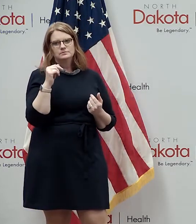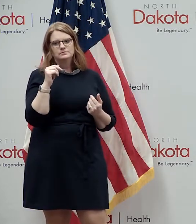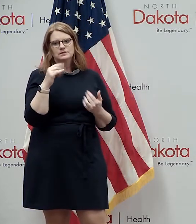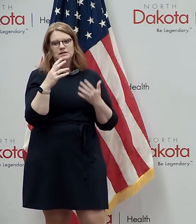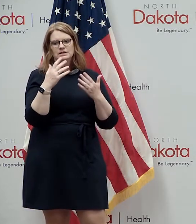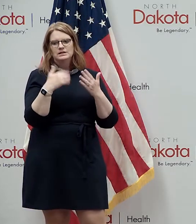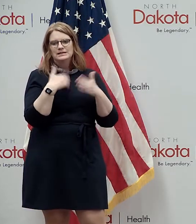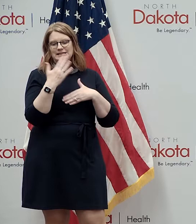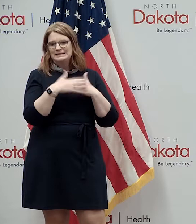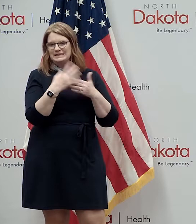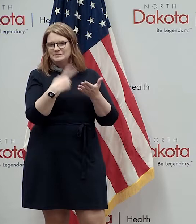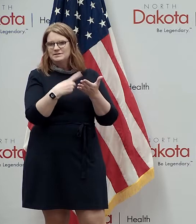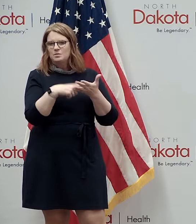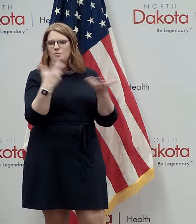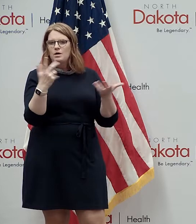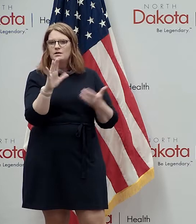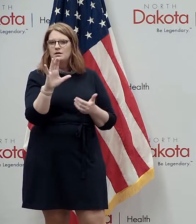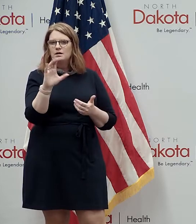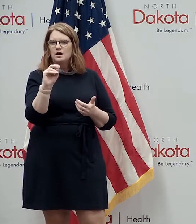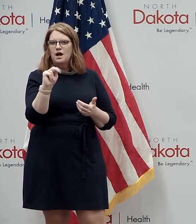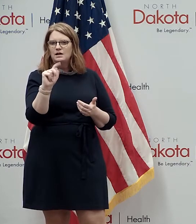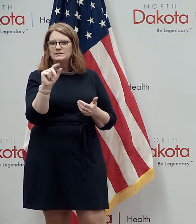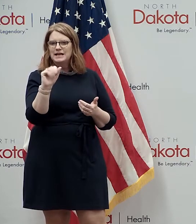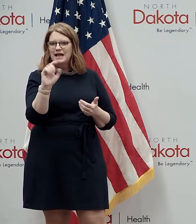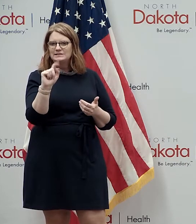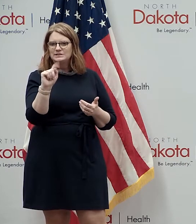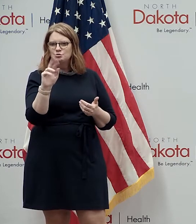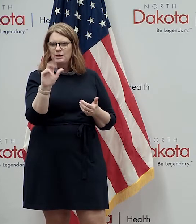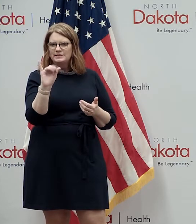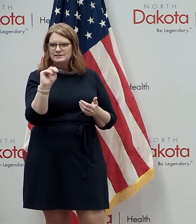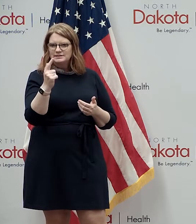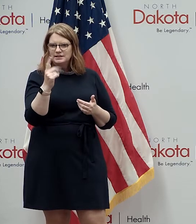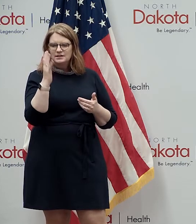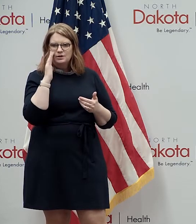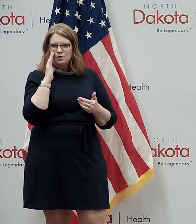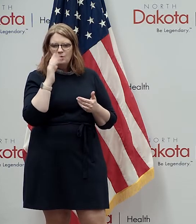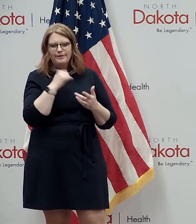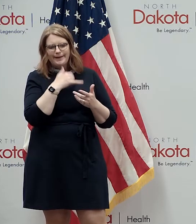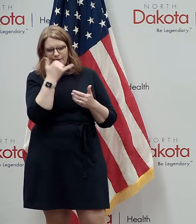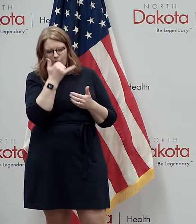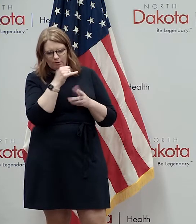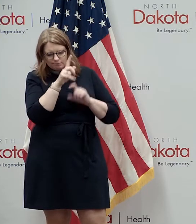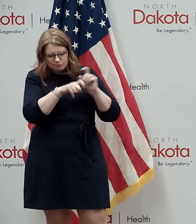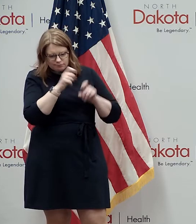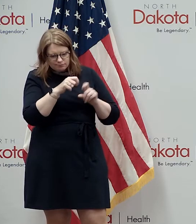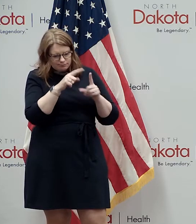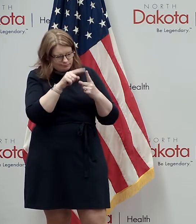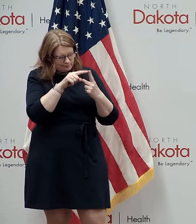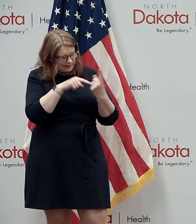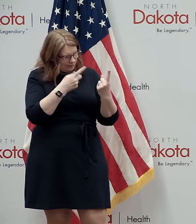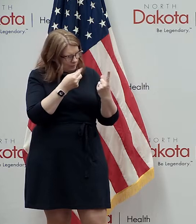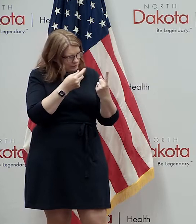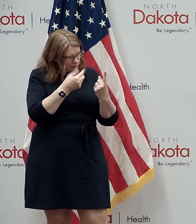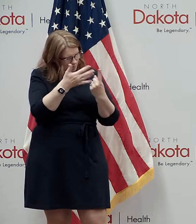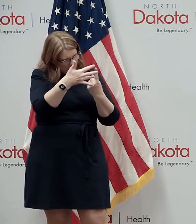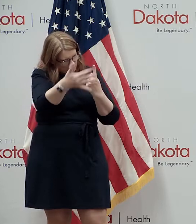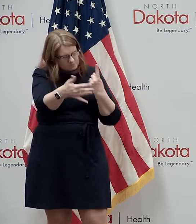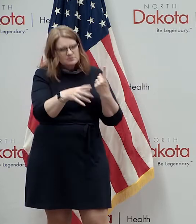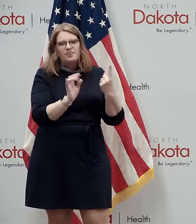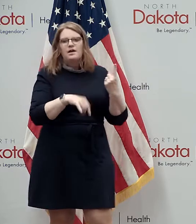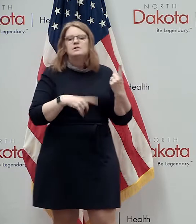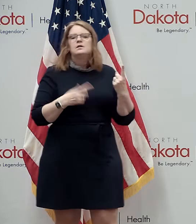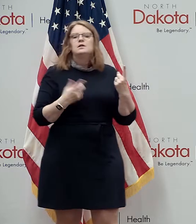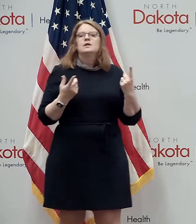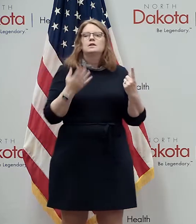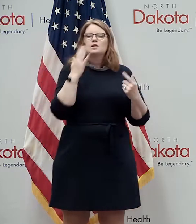tracing and it relates back to testing because of course when we have a positive we like to reach out to those individuals and have a have